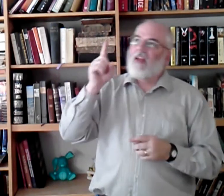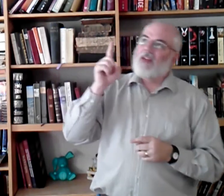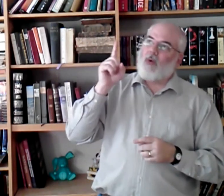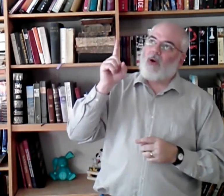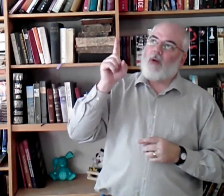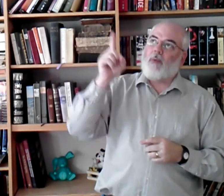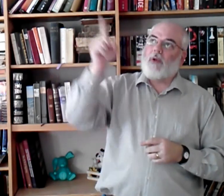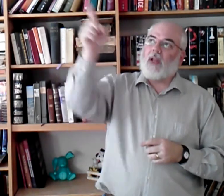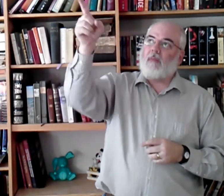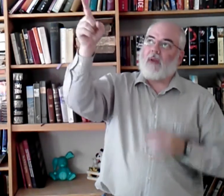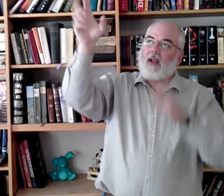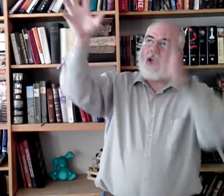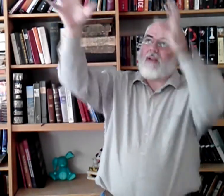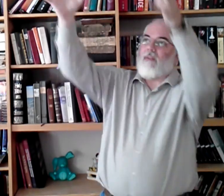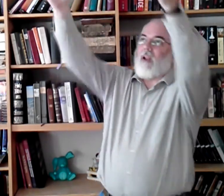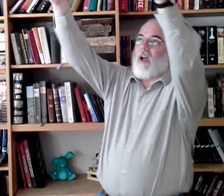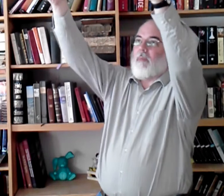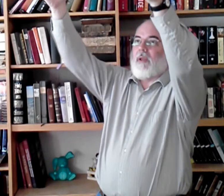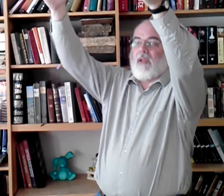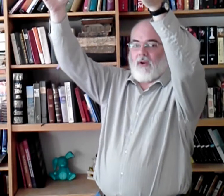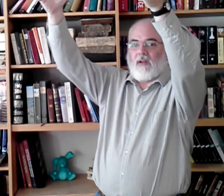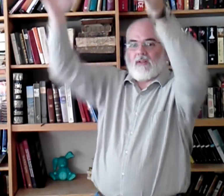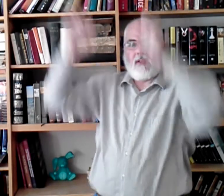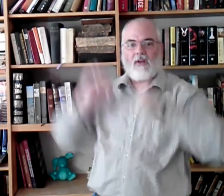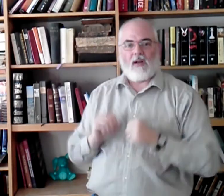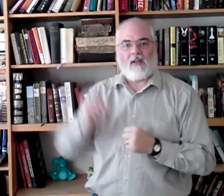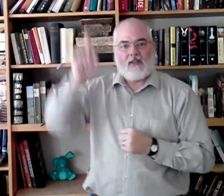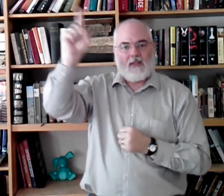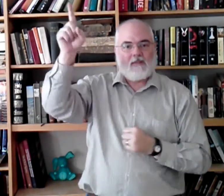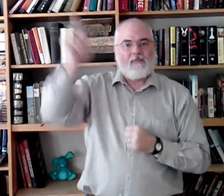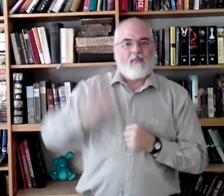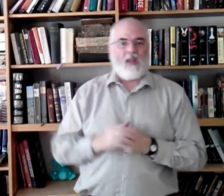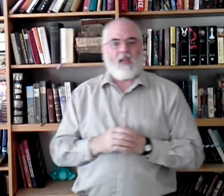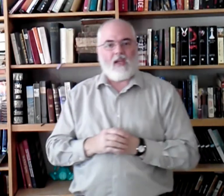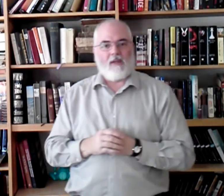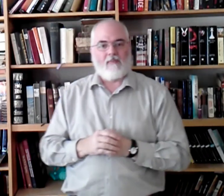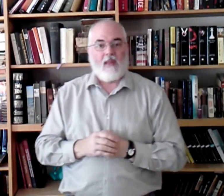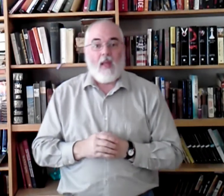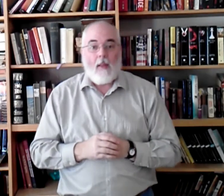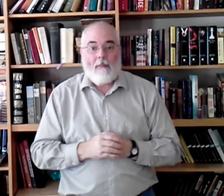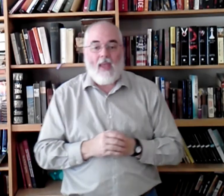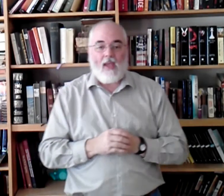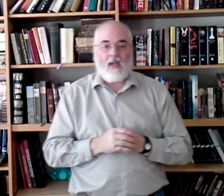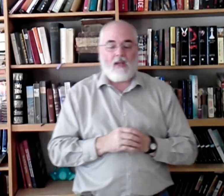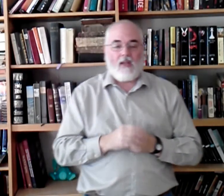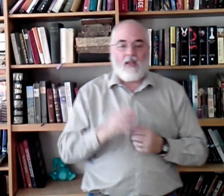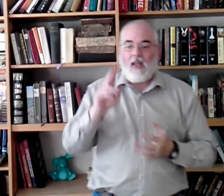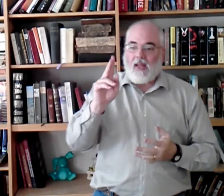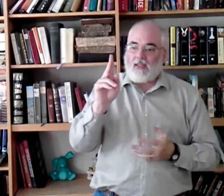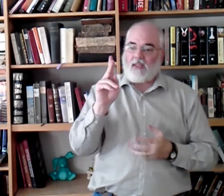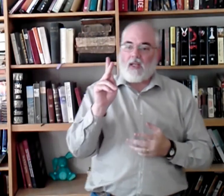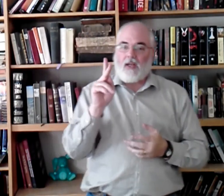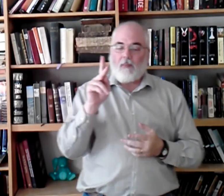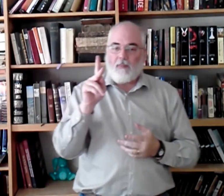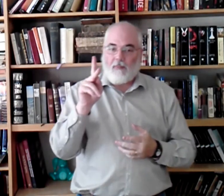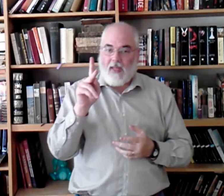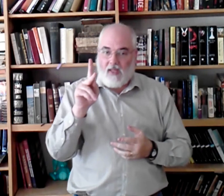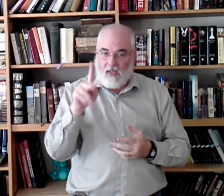So, we're going to put him kind of up here. Alright? He. Paid. It's the letter P.